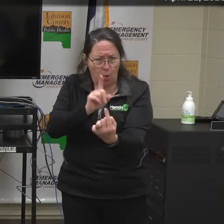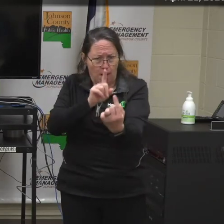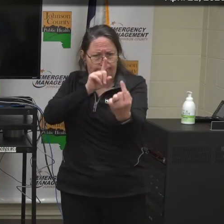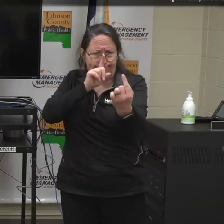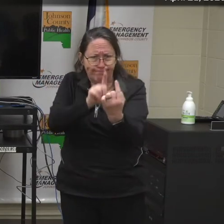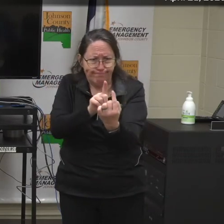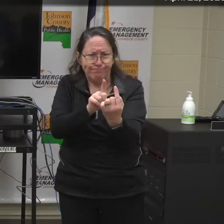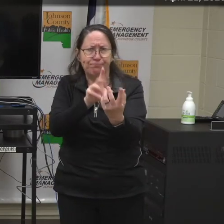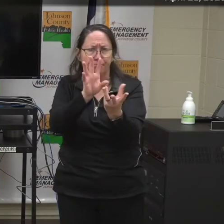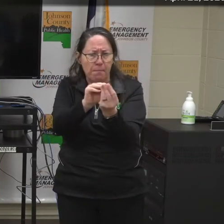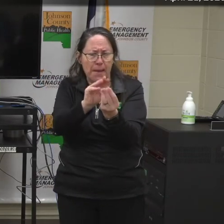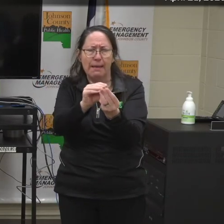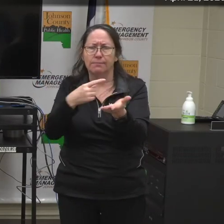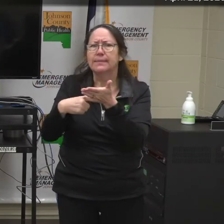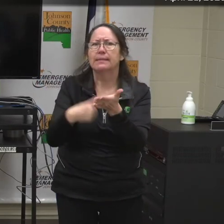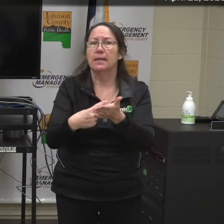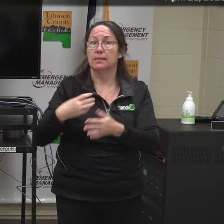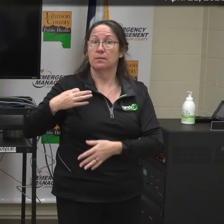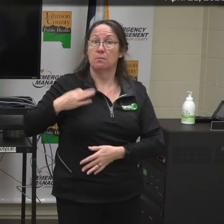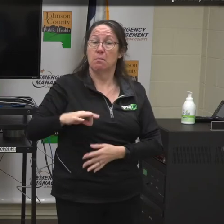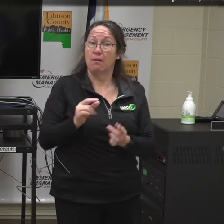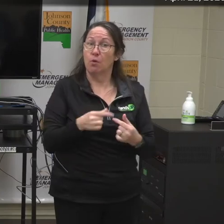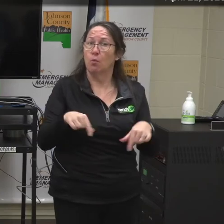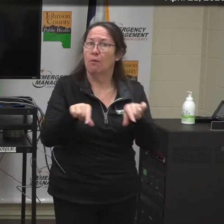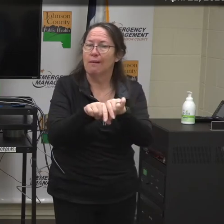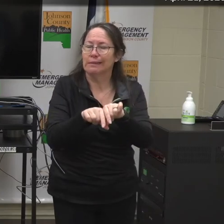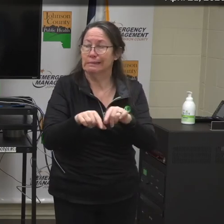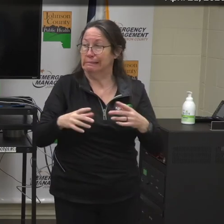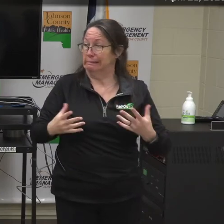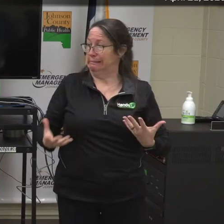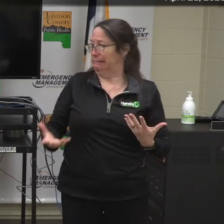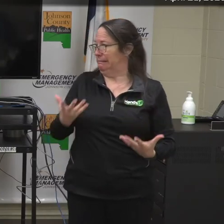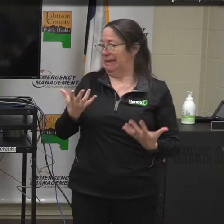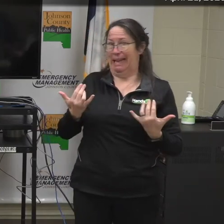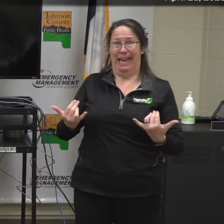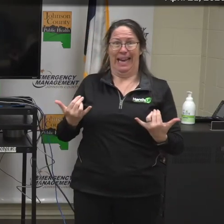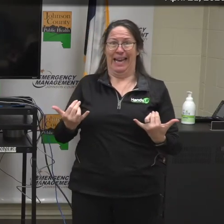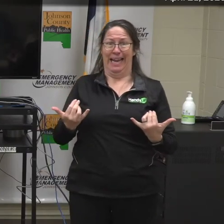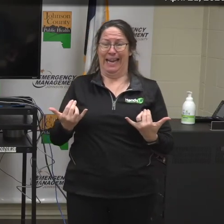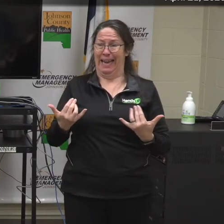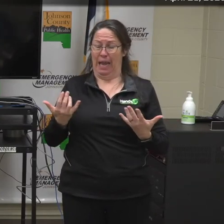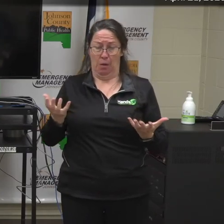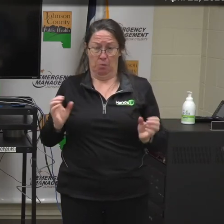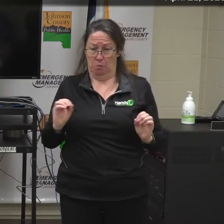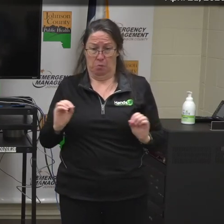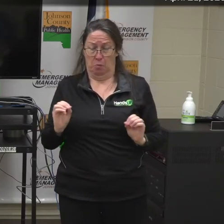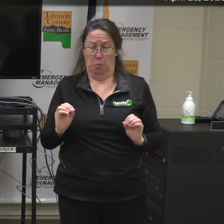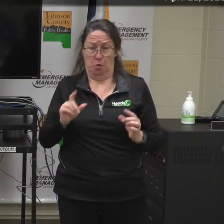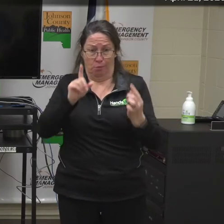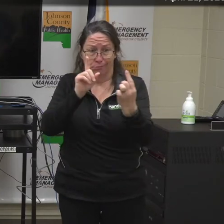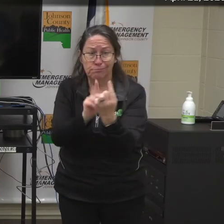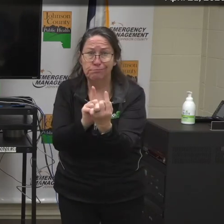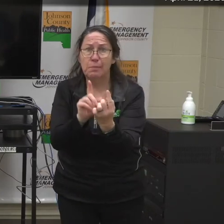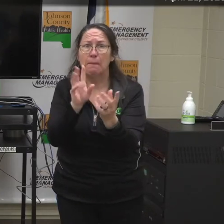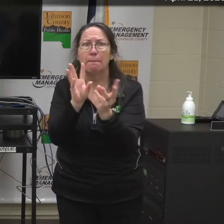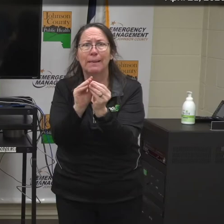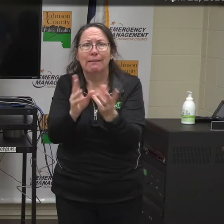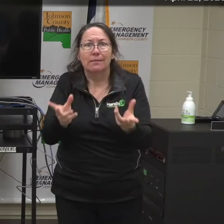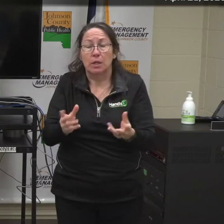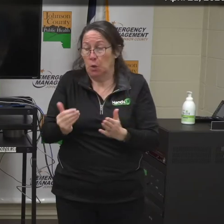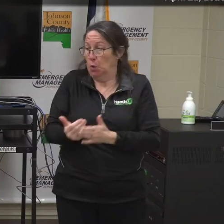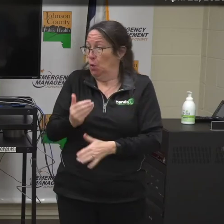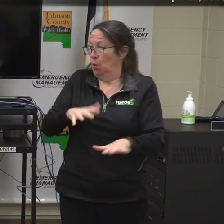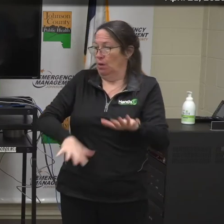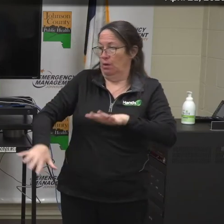and and those types of things. How would someone access those benefits, say someone who's